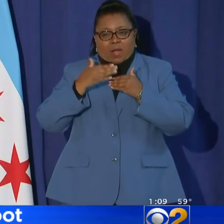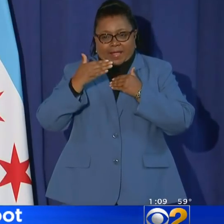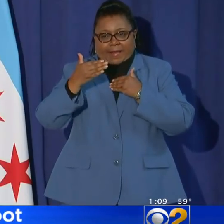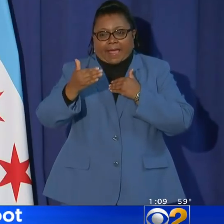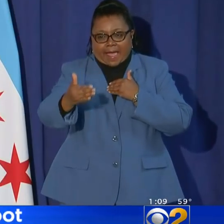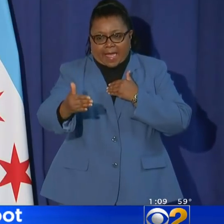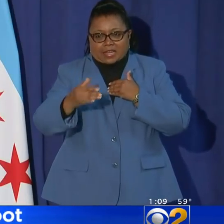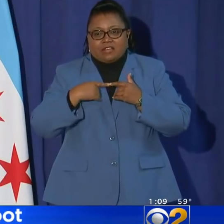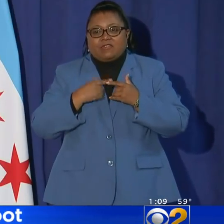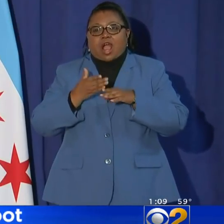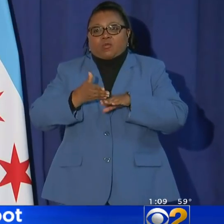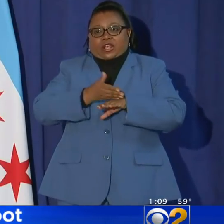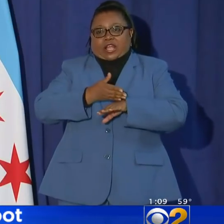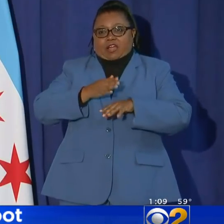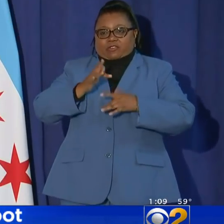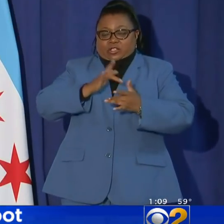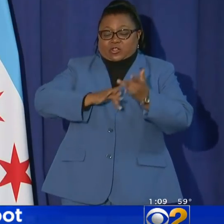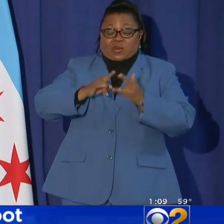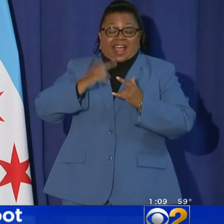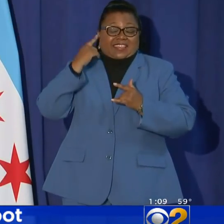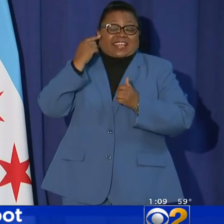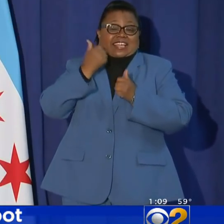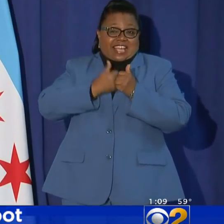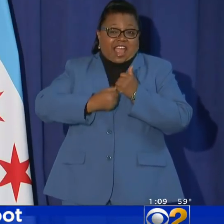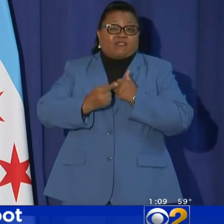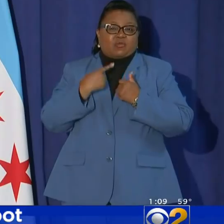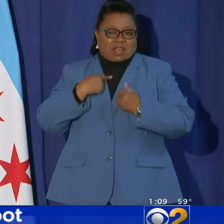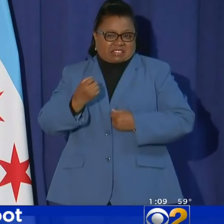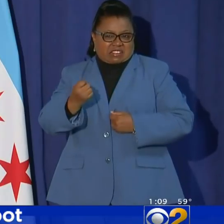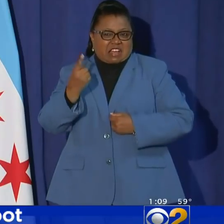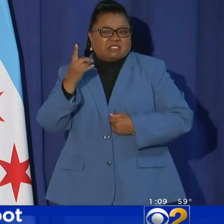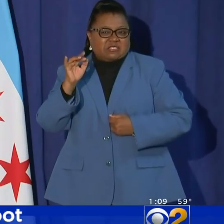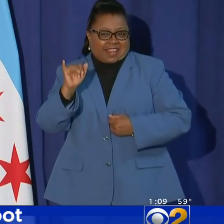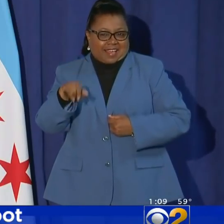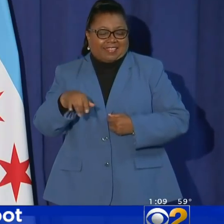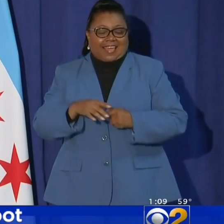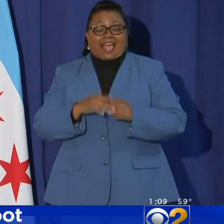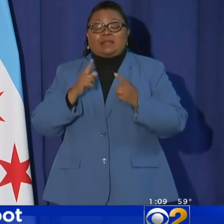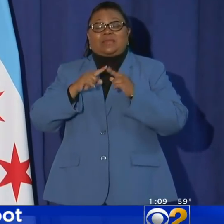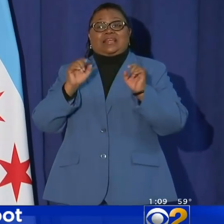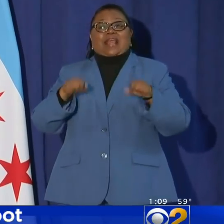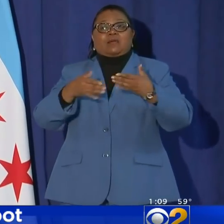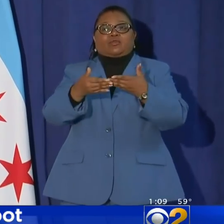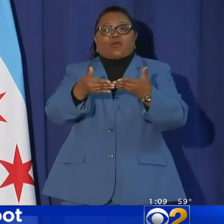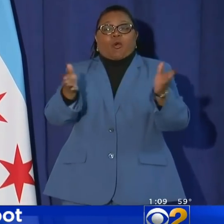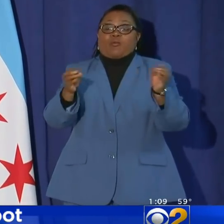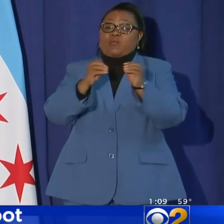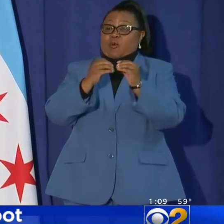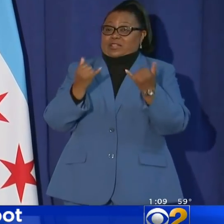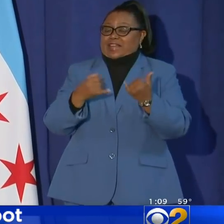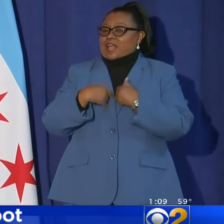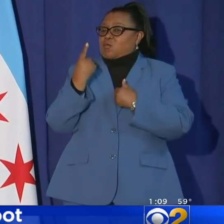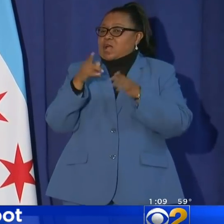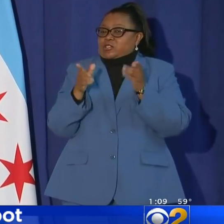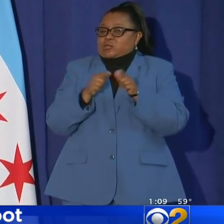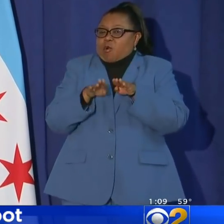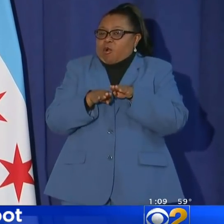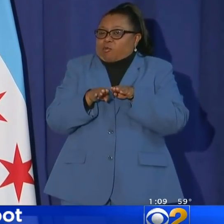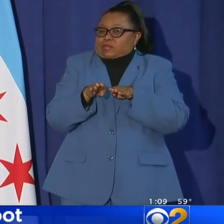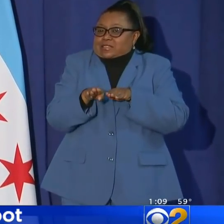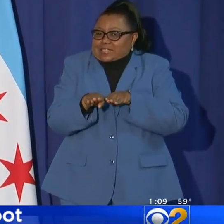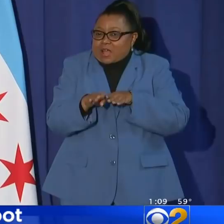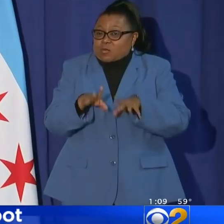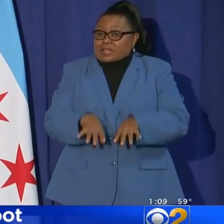ahead of our recovery journey. I think everybody can understand that. Being able to open further today is just one small step